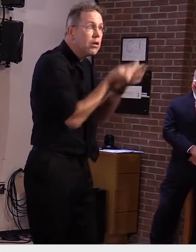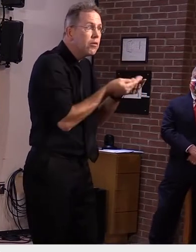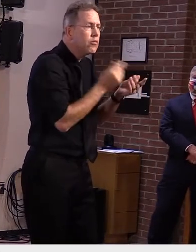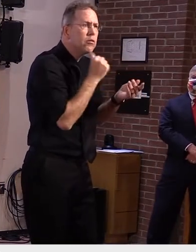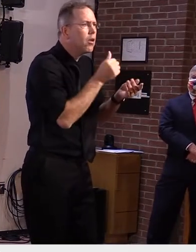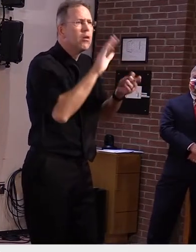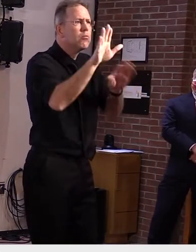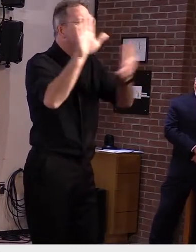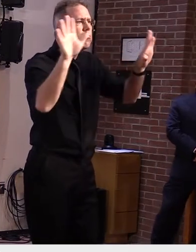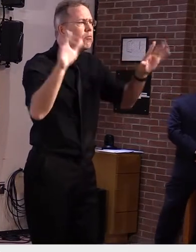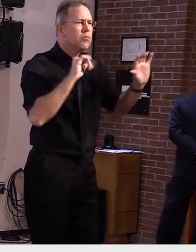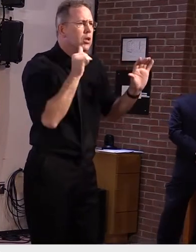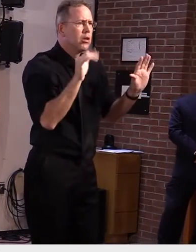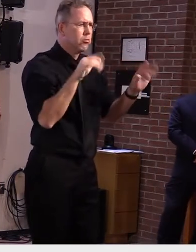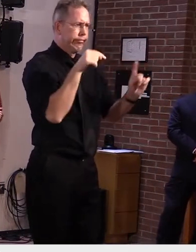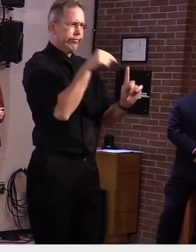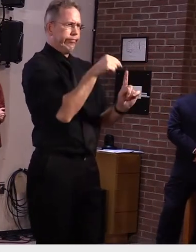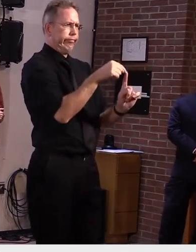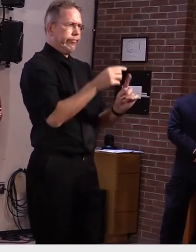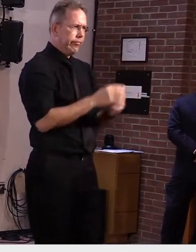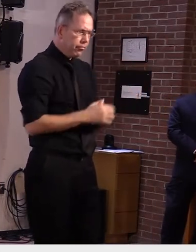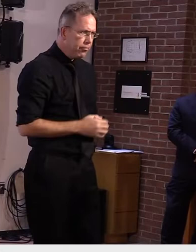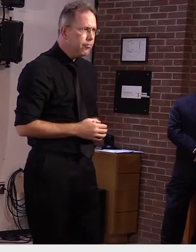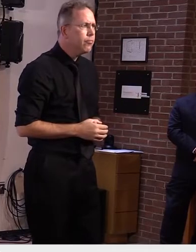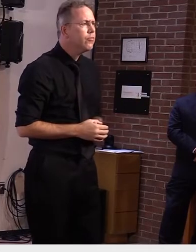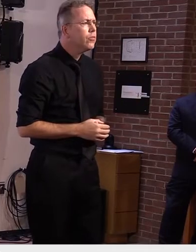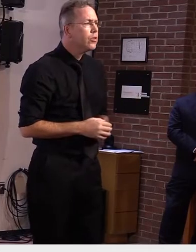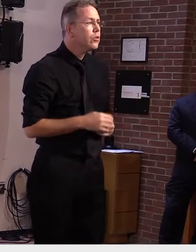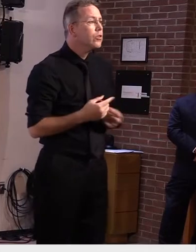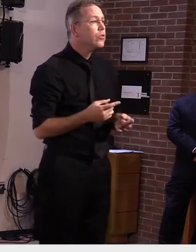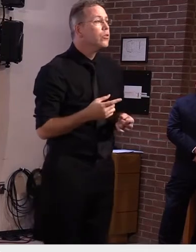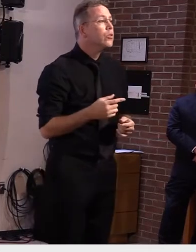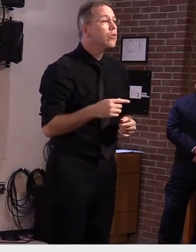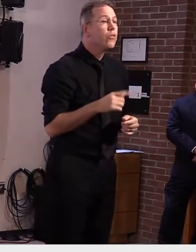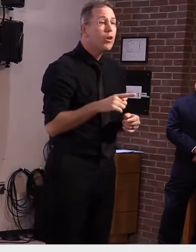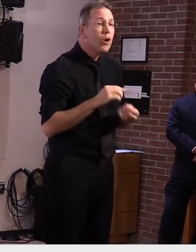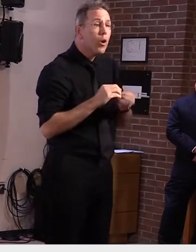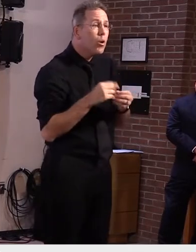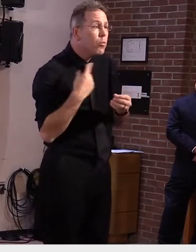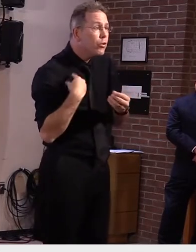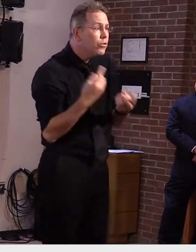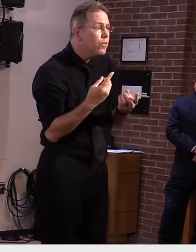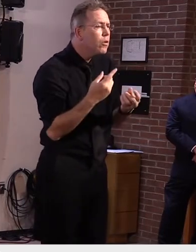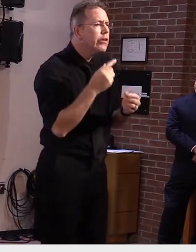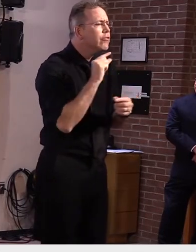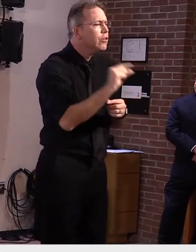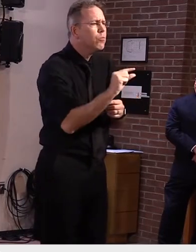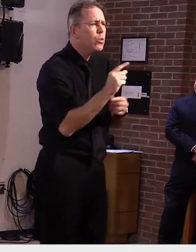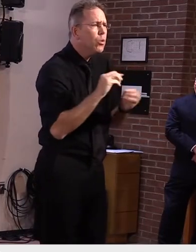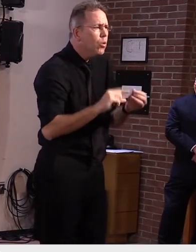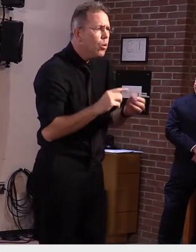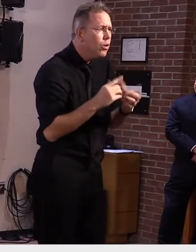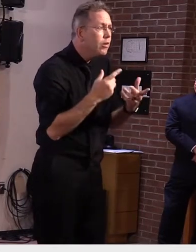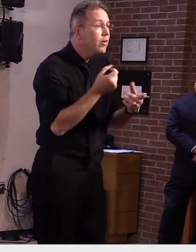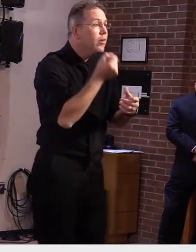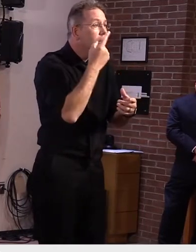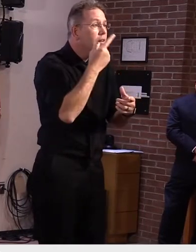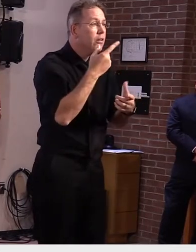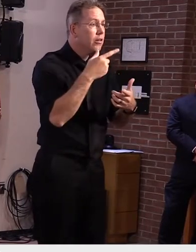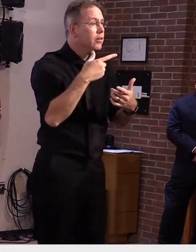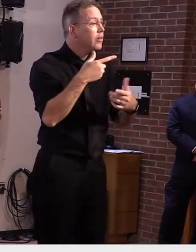despite our low rate of COVID-19 in Vermont, this highly infectious virus is still at risk to Vermonters.